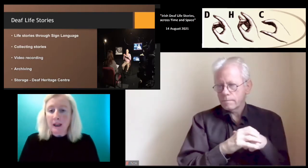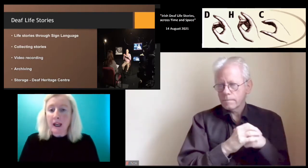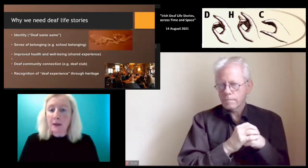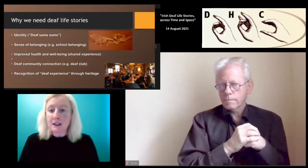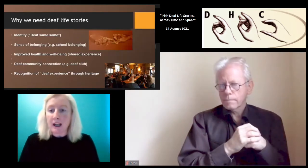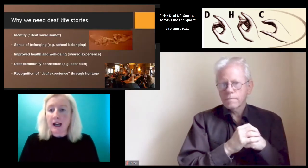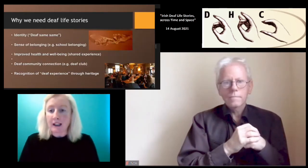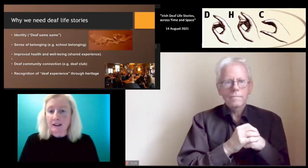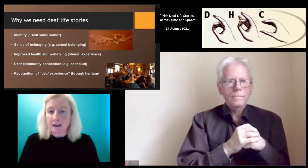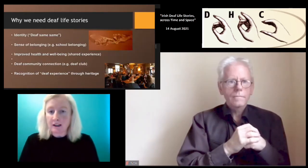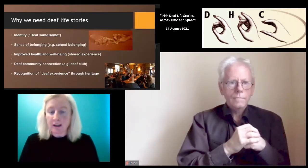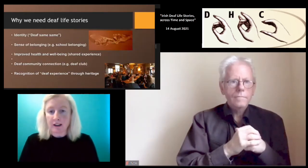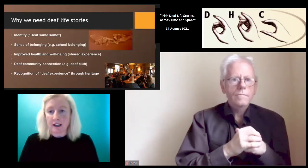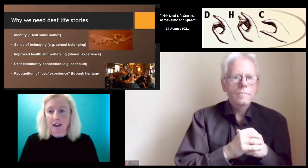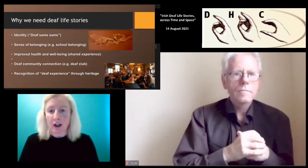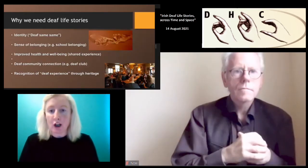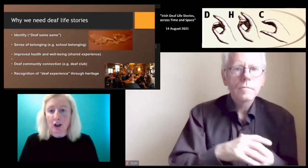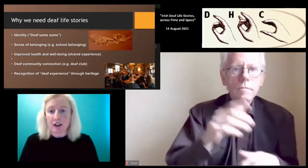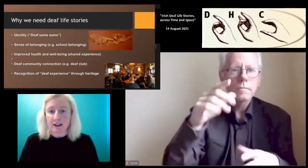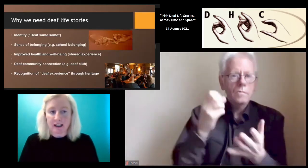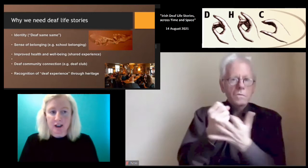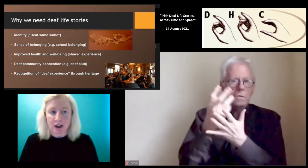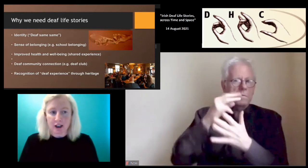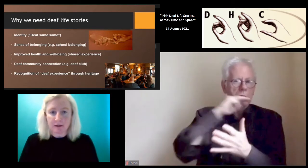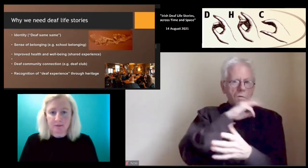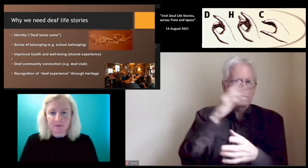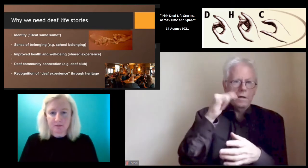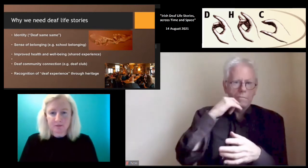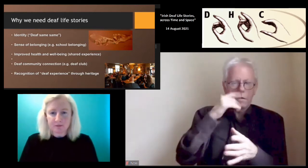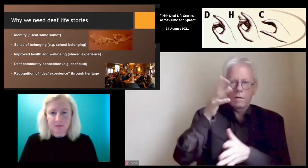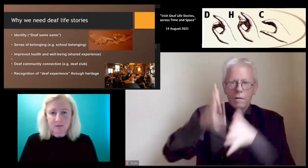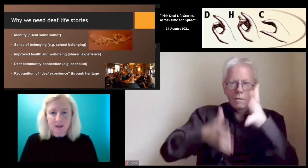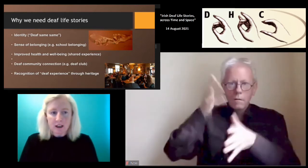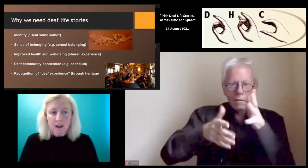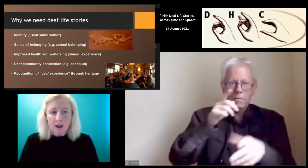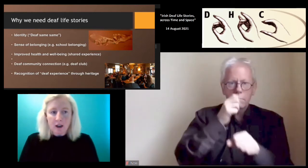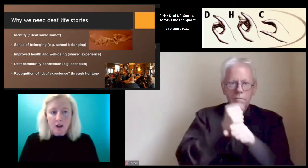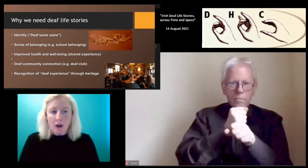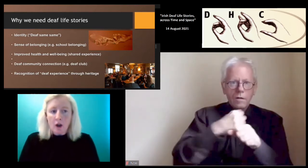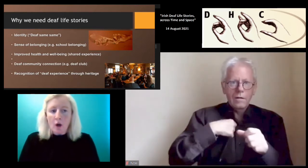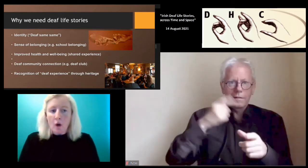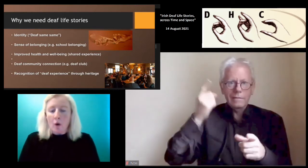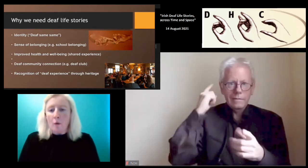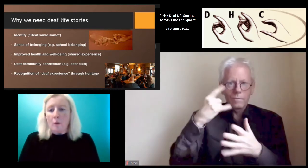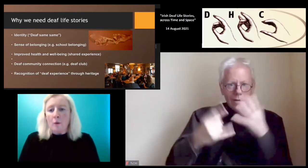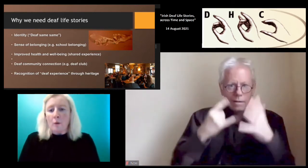be kept at the Deaf Heritage Centre. So,